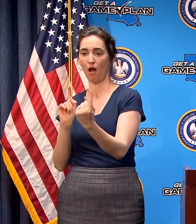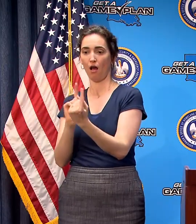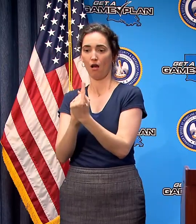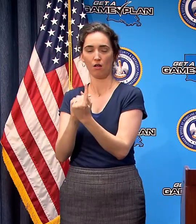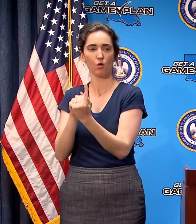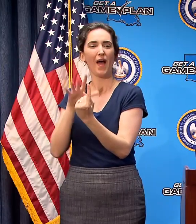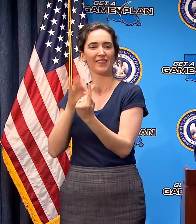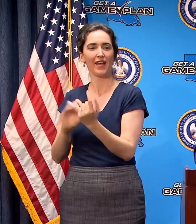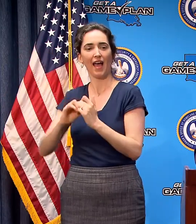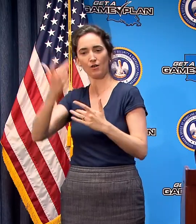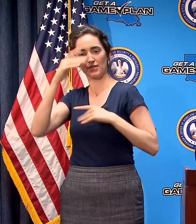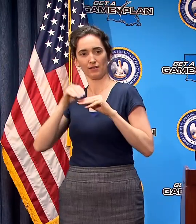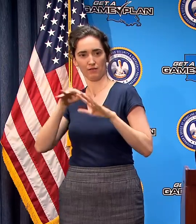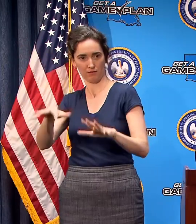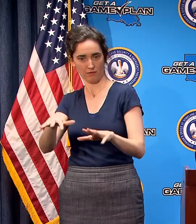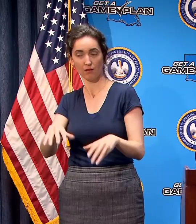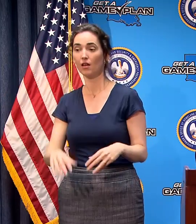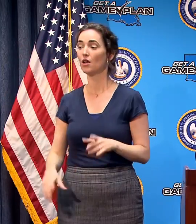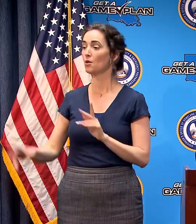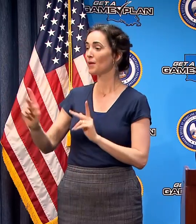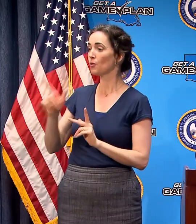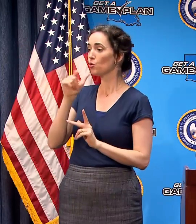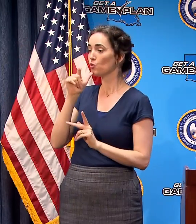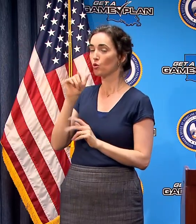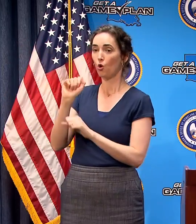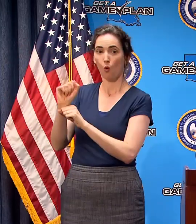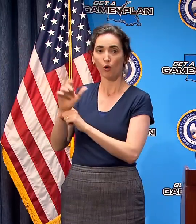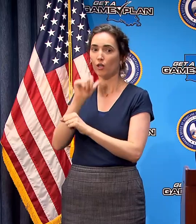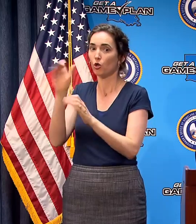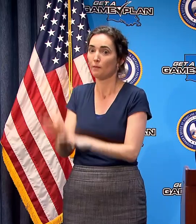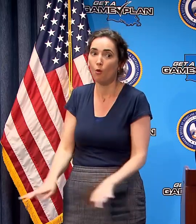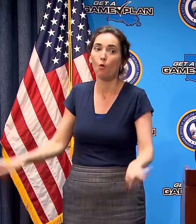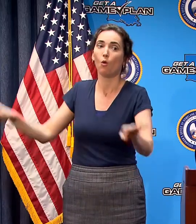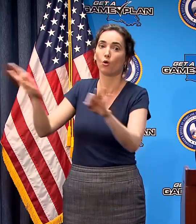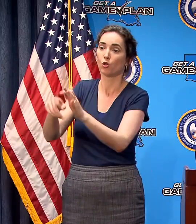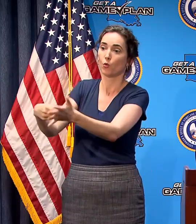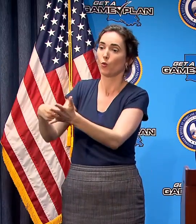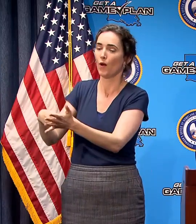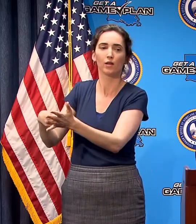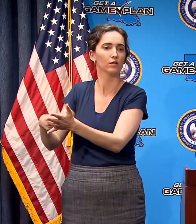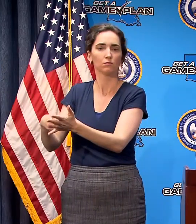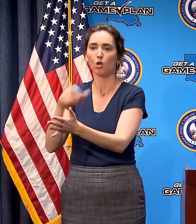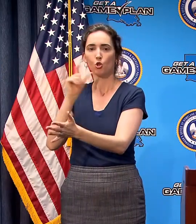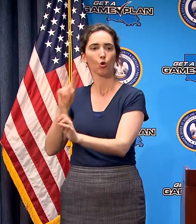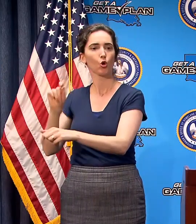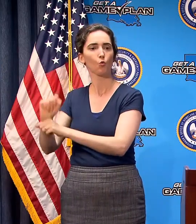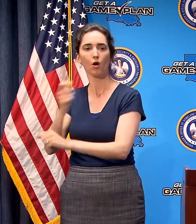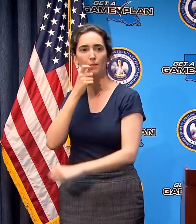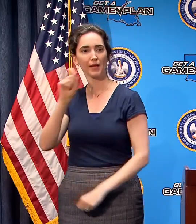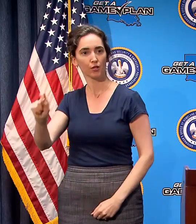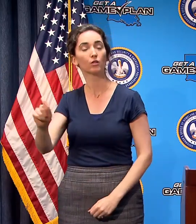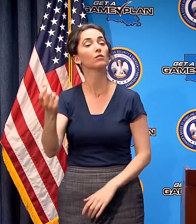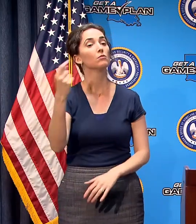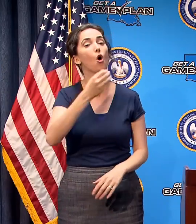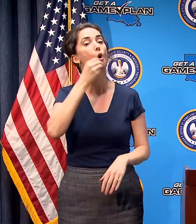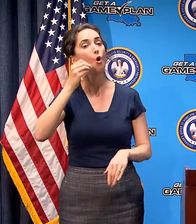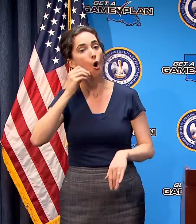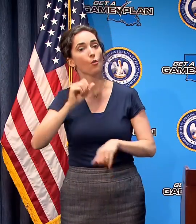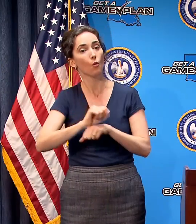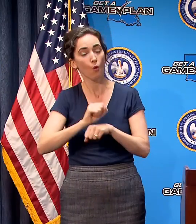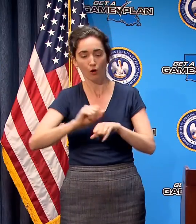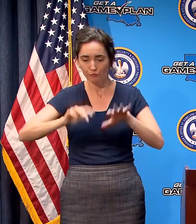states explicitly that non-essential workers should not be going to work period however telecommuting working from home is